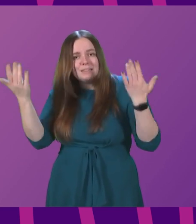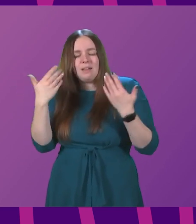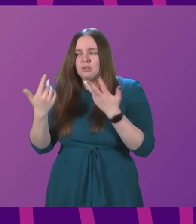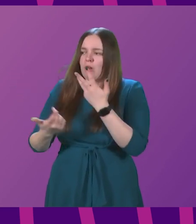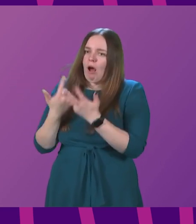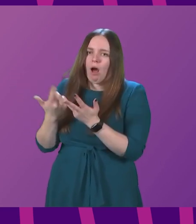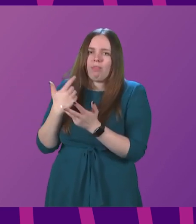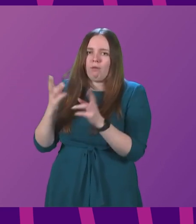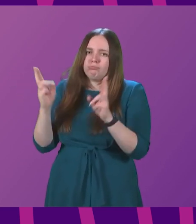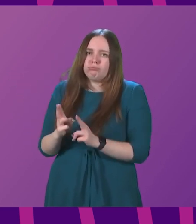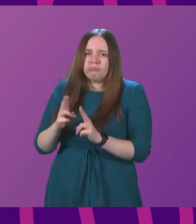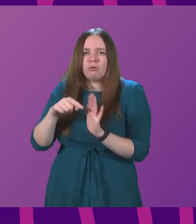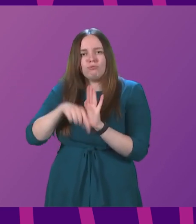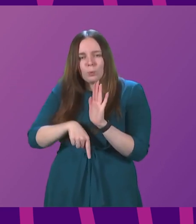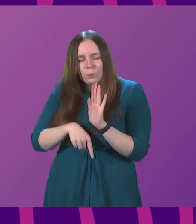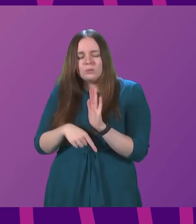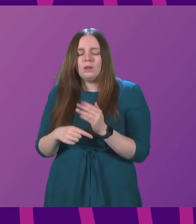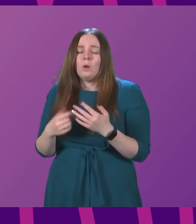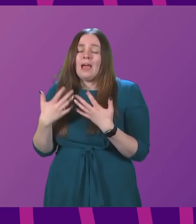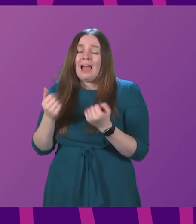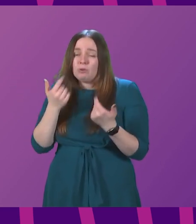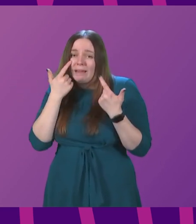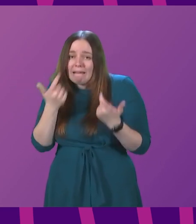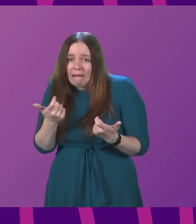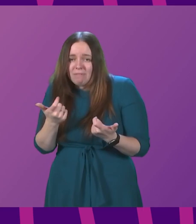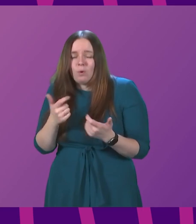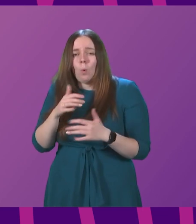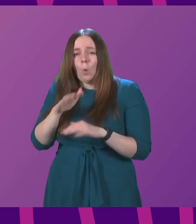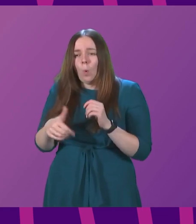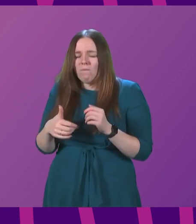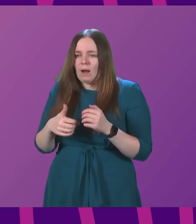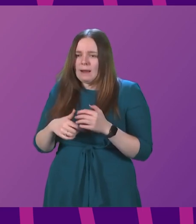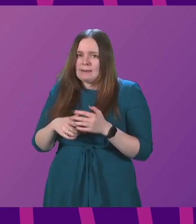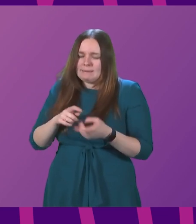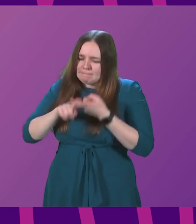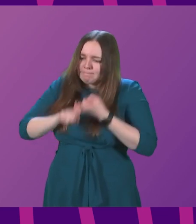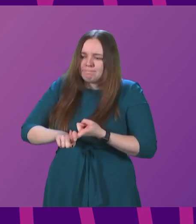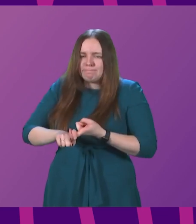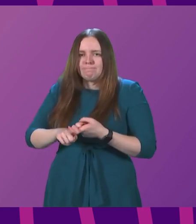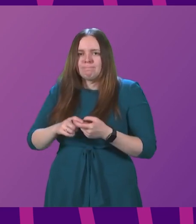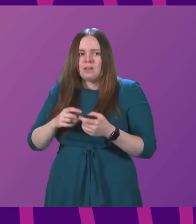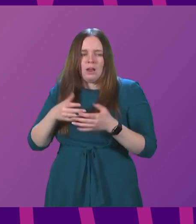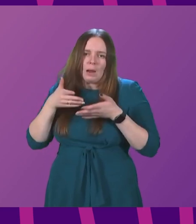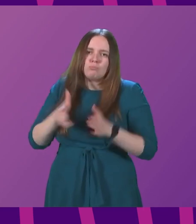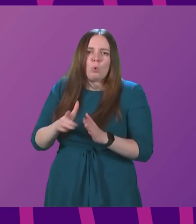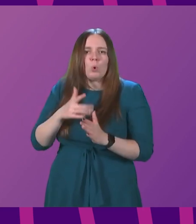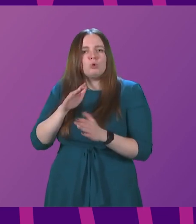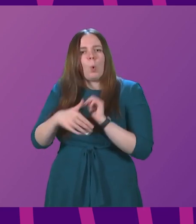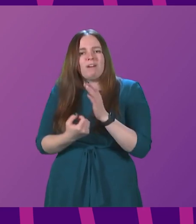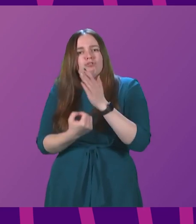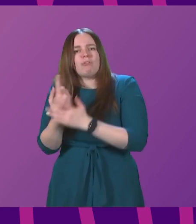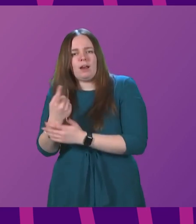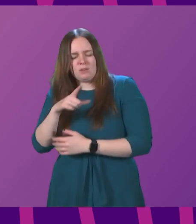measures. I think we have to take care about having a rigidity of approach around triggers, because what we have learned